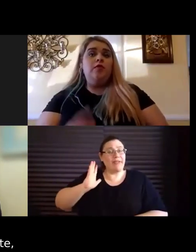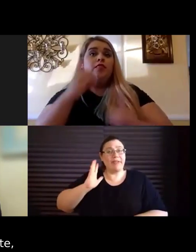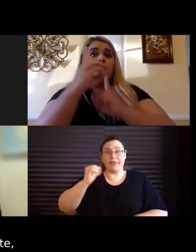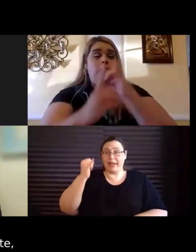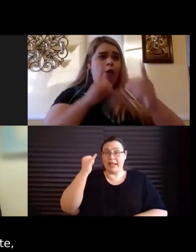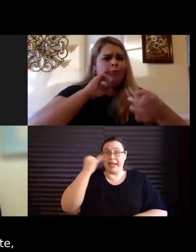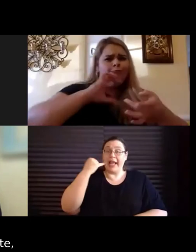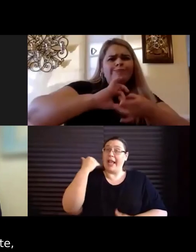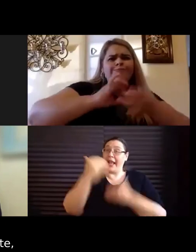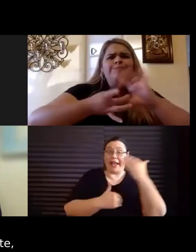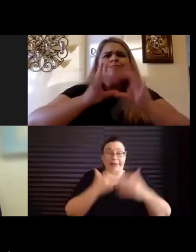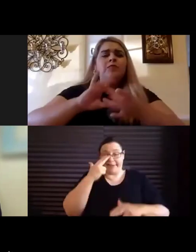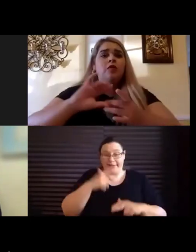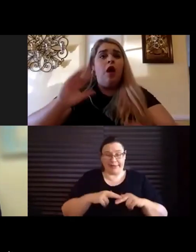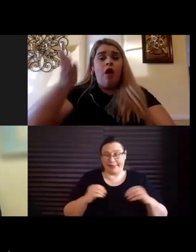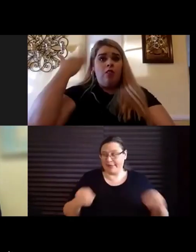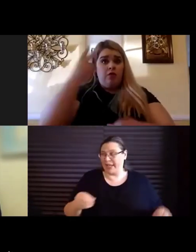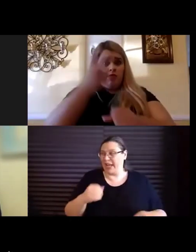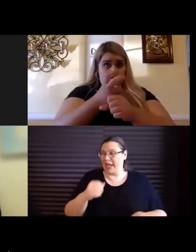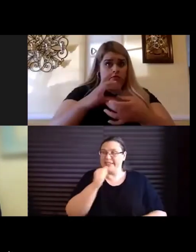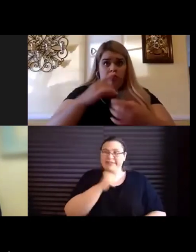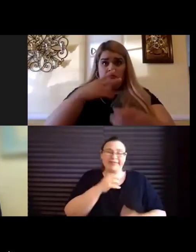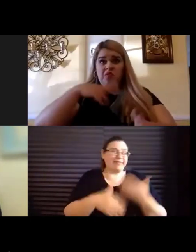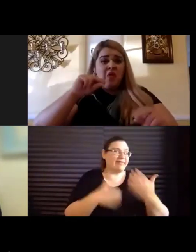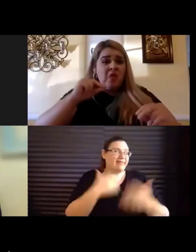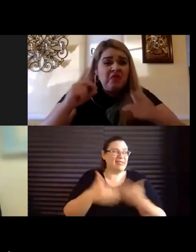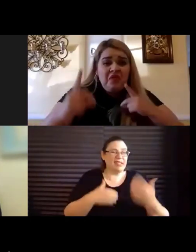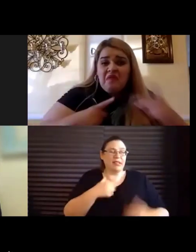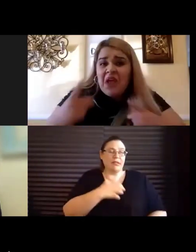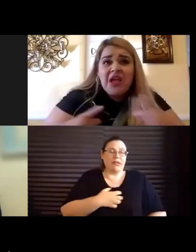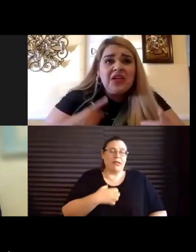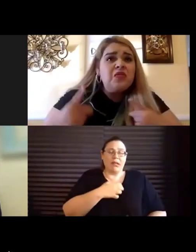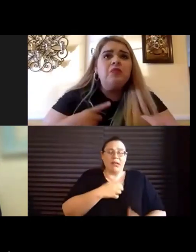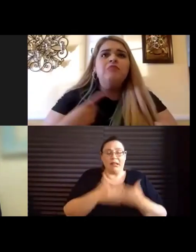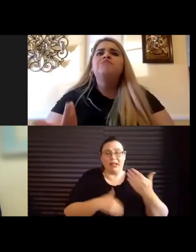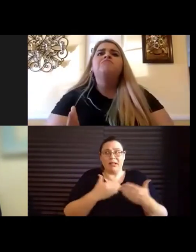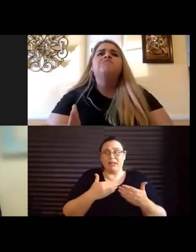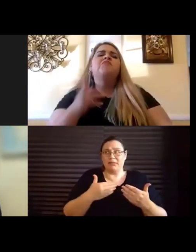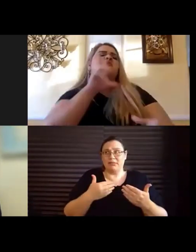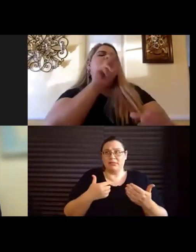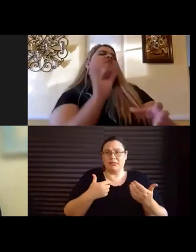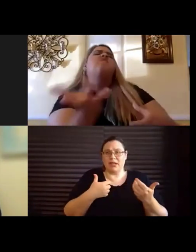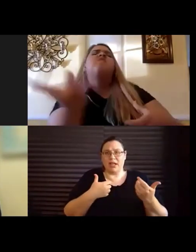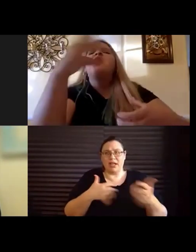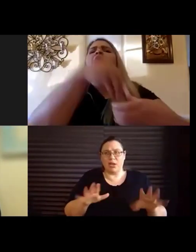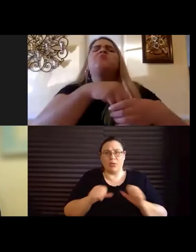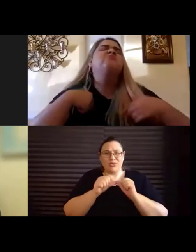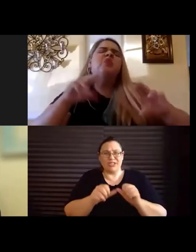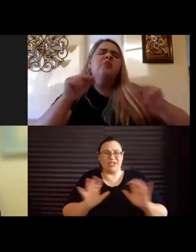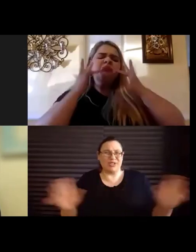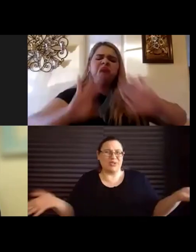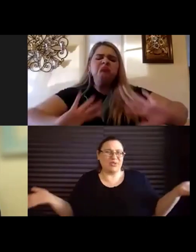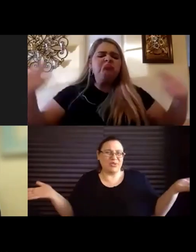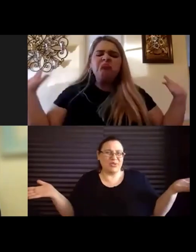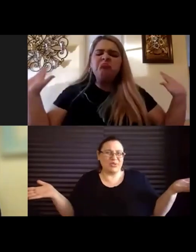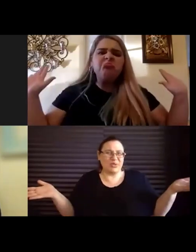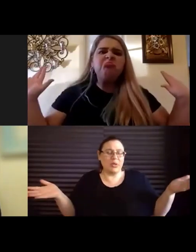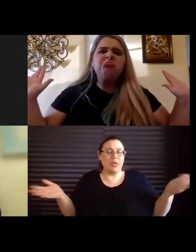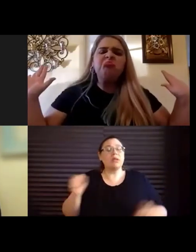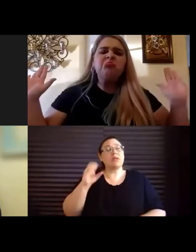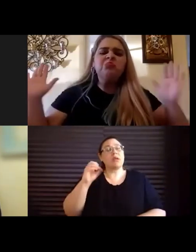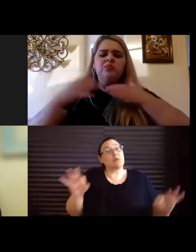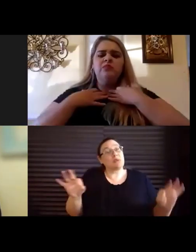fun with it, if I wasn't enjoying it, I didn't want to do it. And so I had to continue to